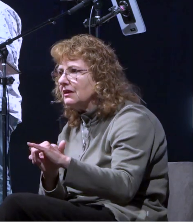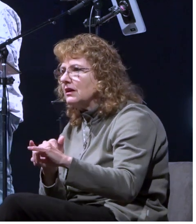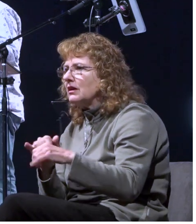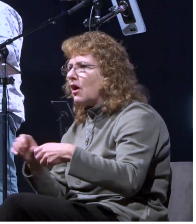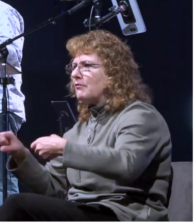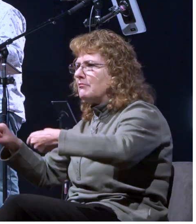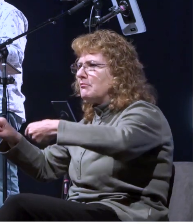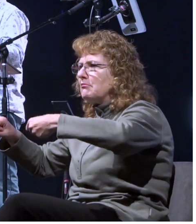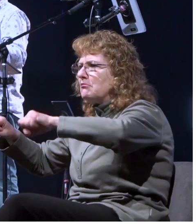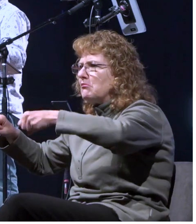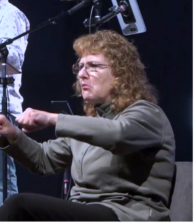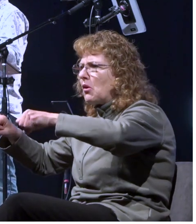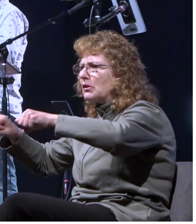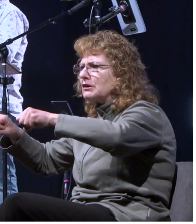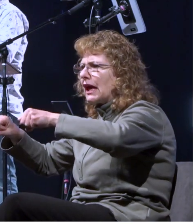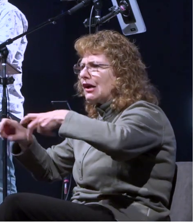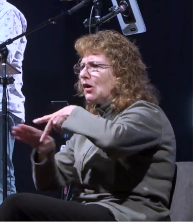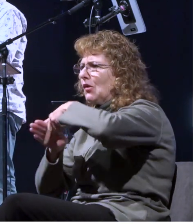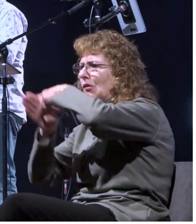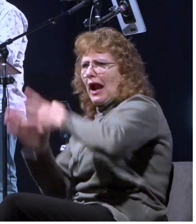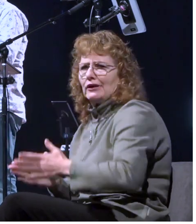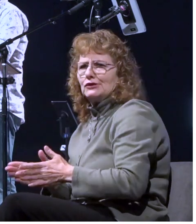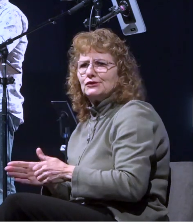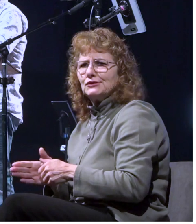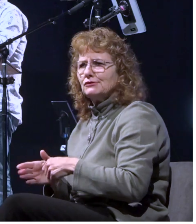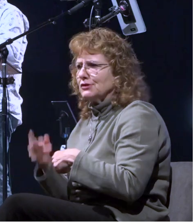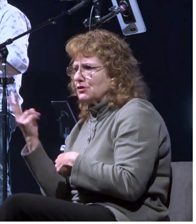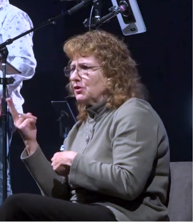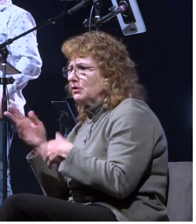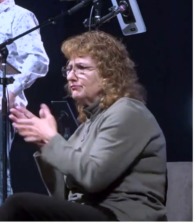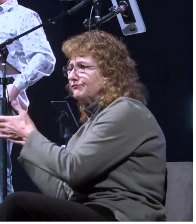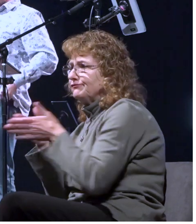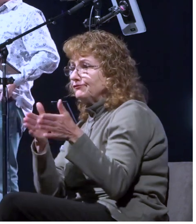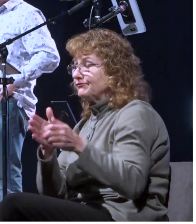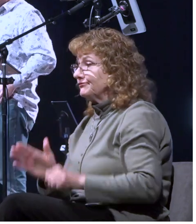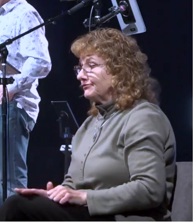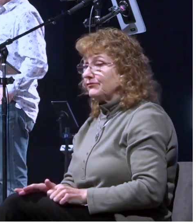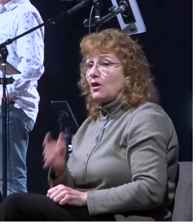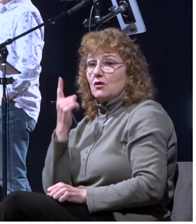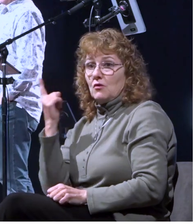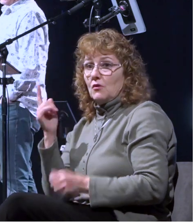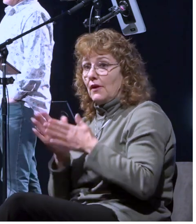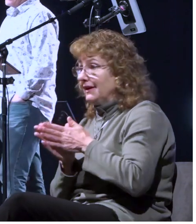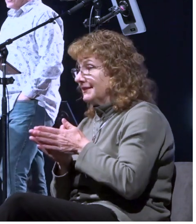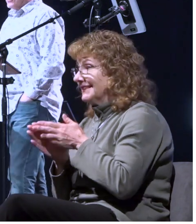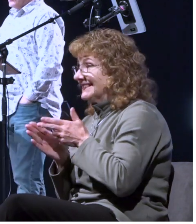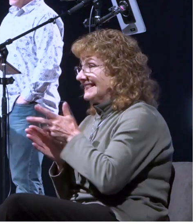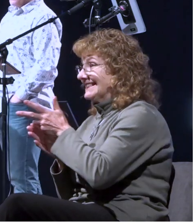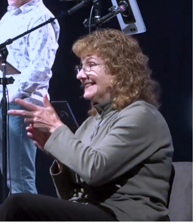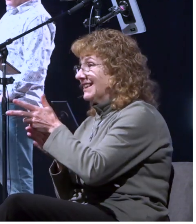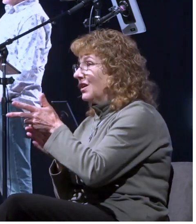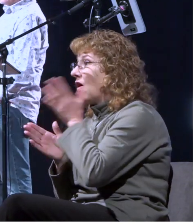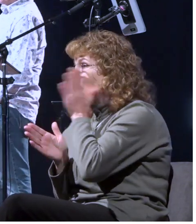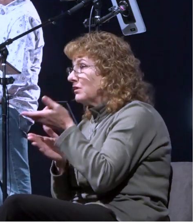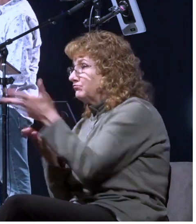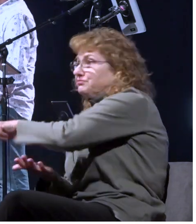riders right those that have been down those that are going down sorry for all of you who ride bikes uh those the two types of motorcycle riders